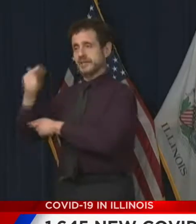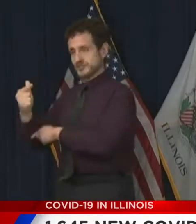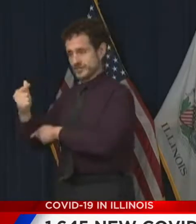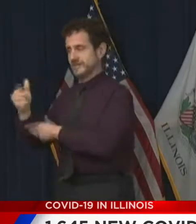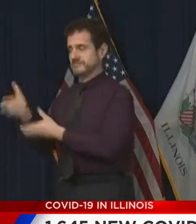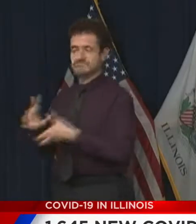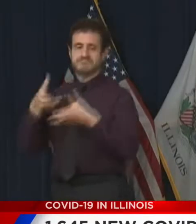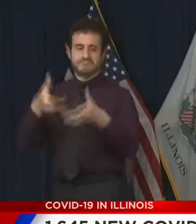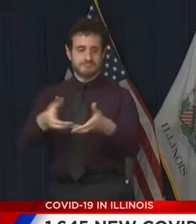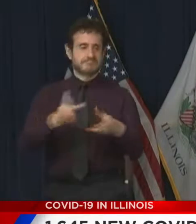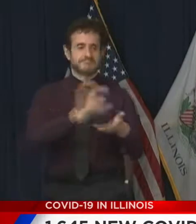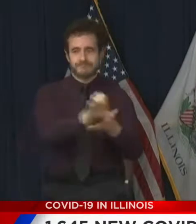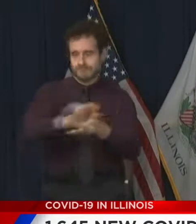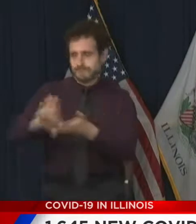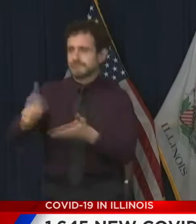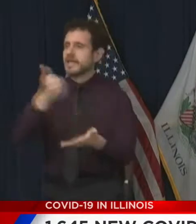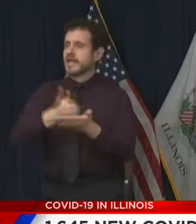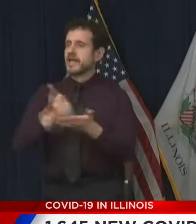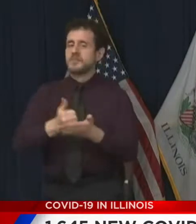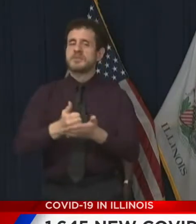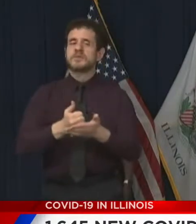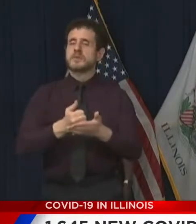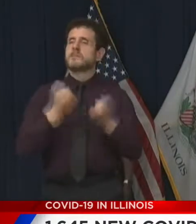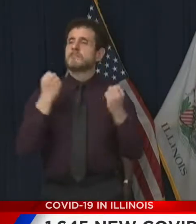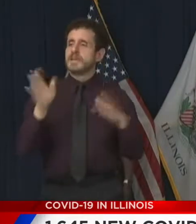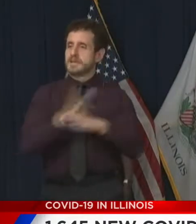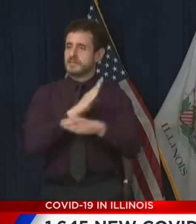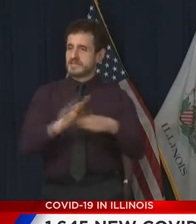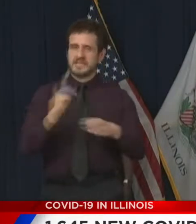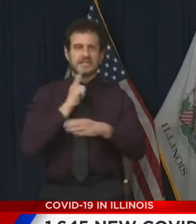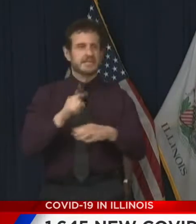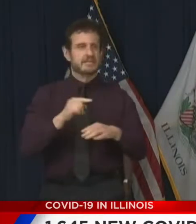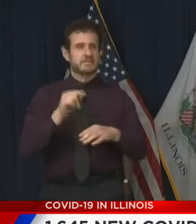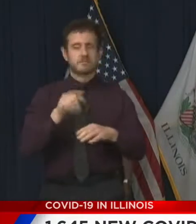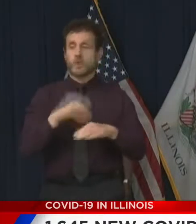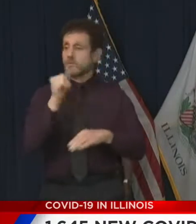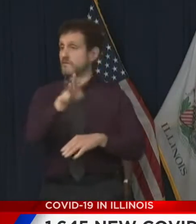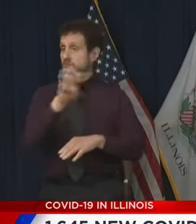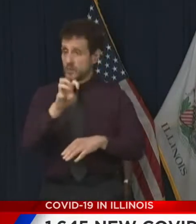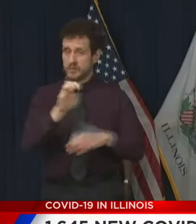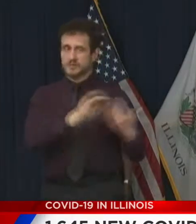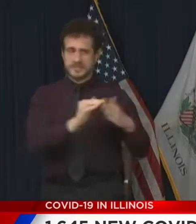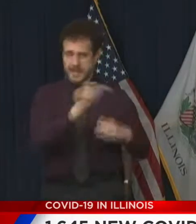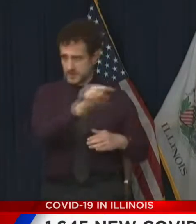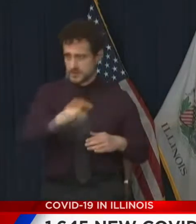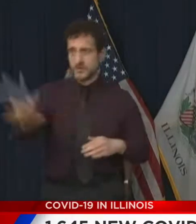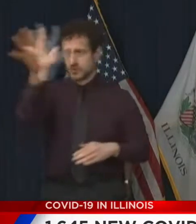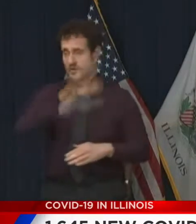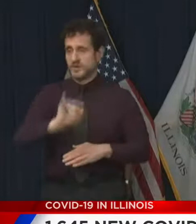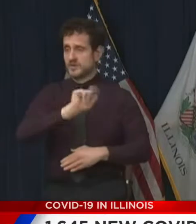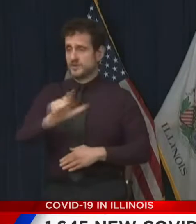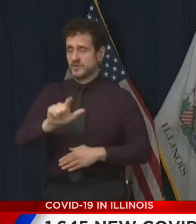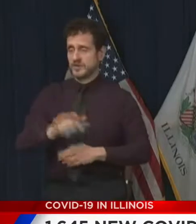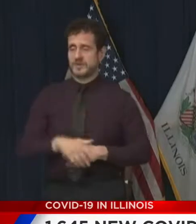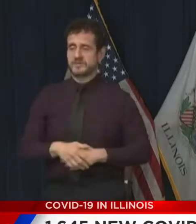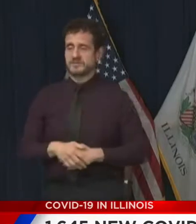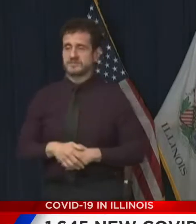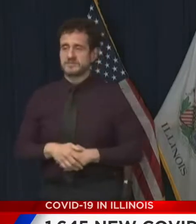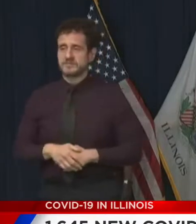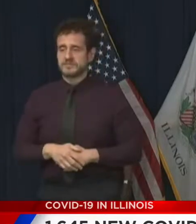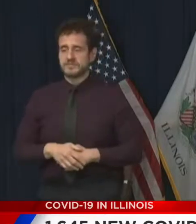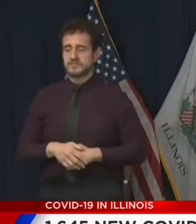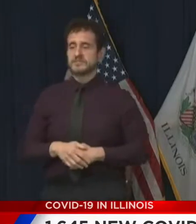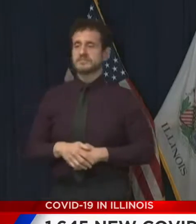small businesses in over 400 cities and towns across Illinois. That's 78 of our